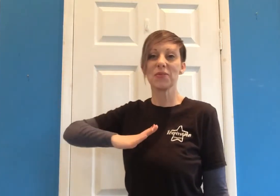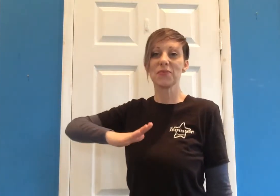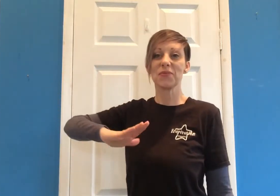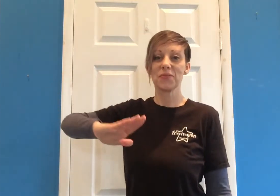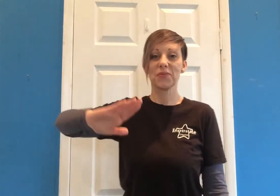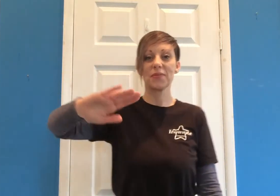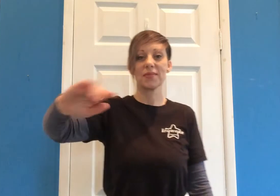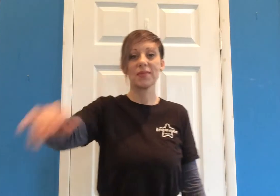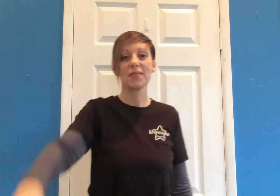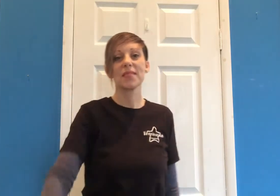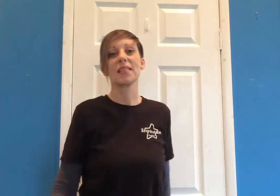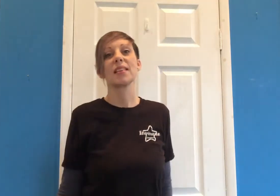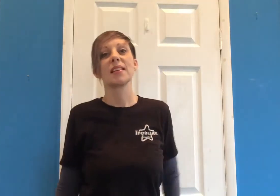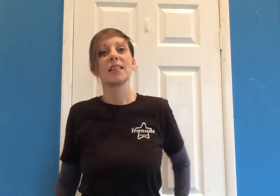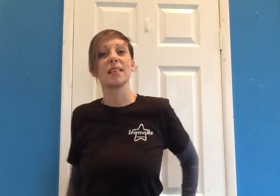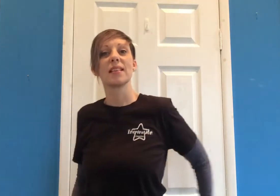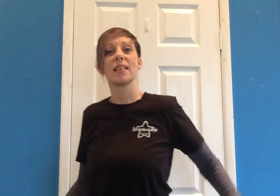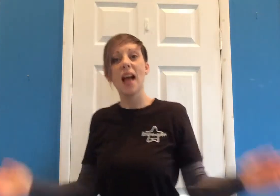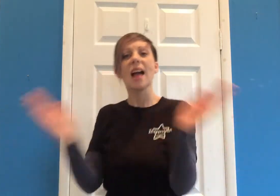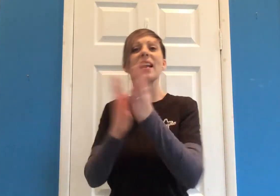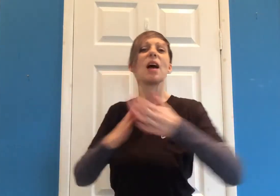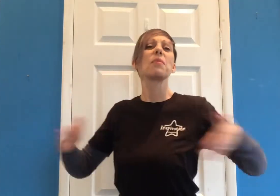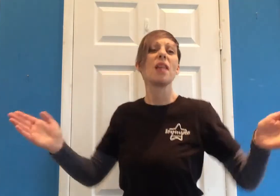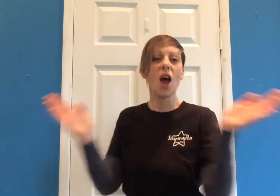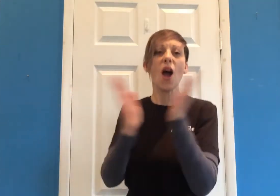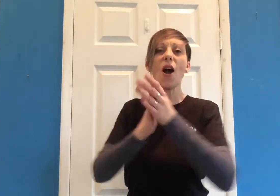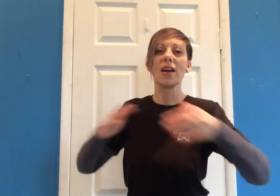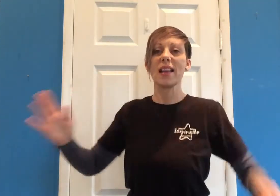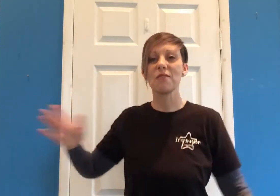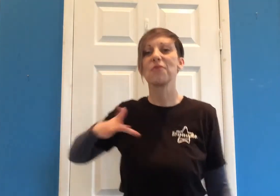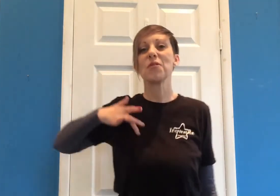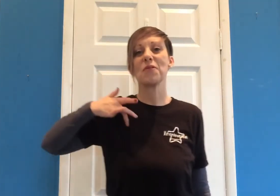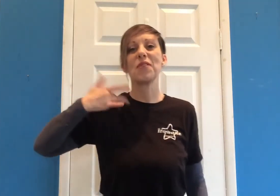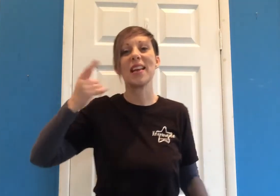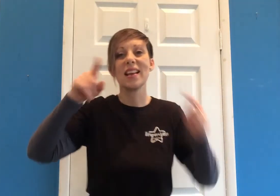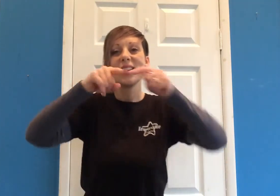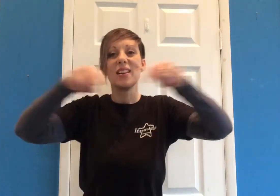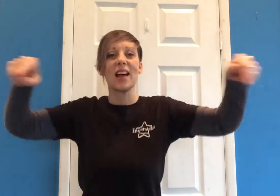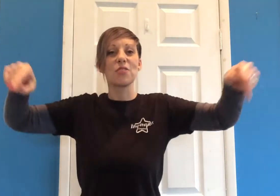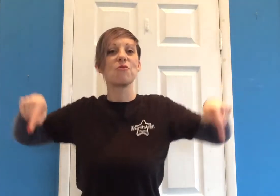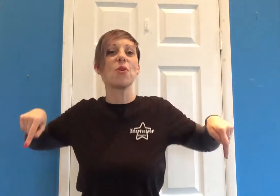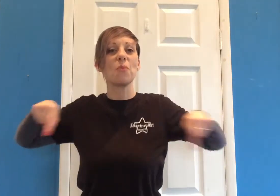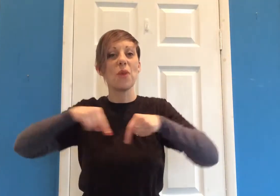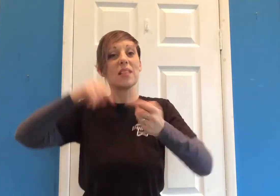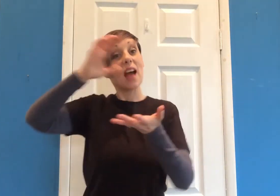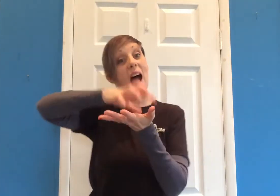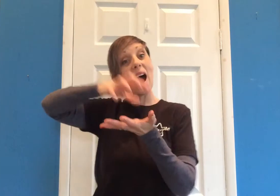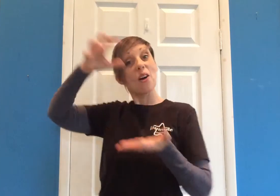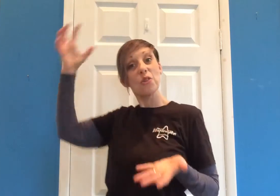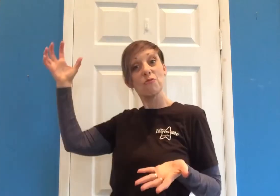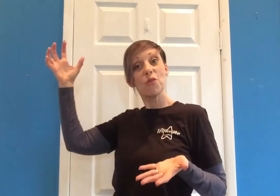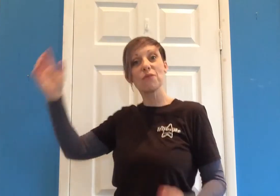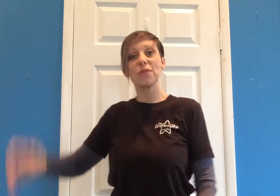want to do. Because I'm happy. Come along if you feel like I'm a I don't want move.